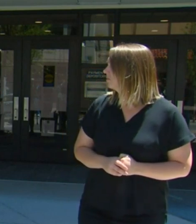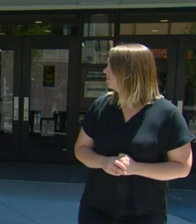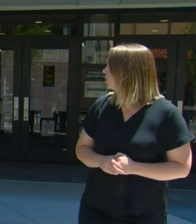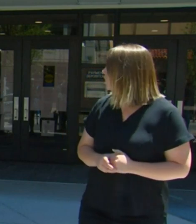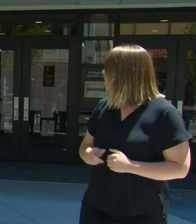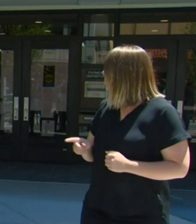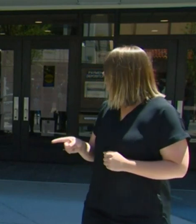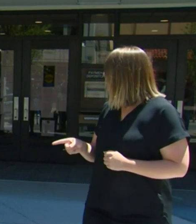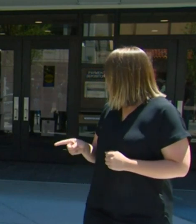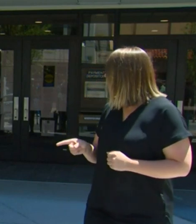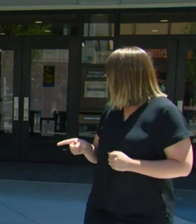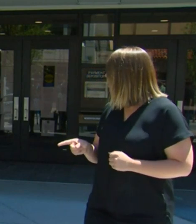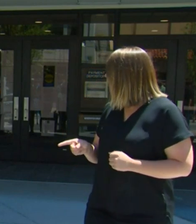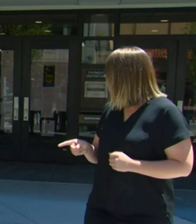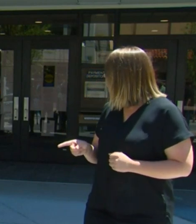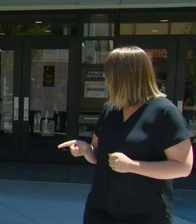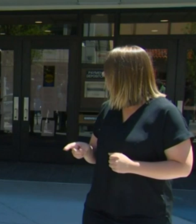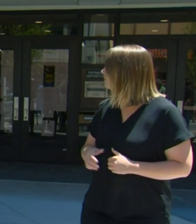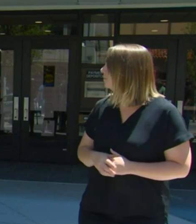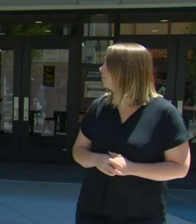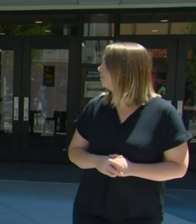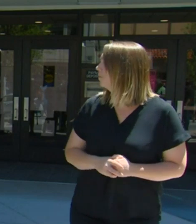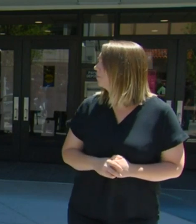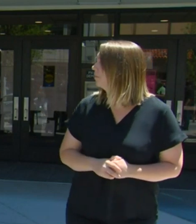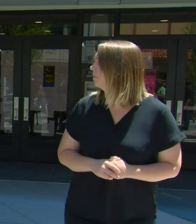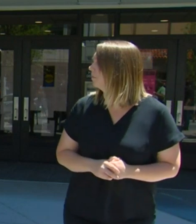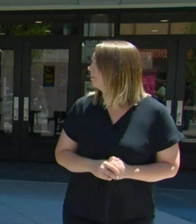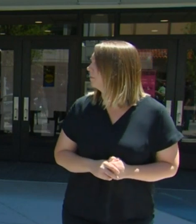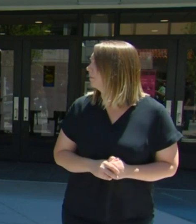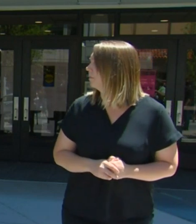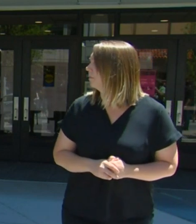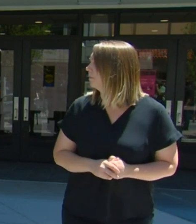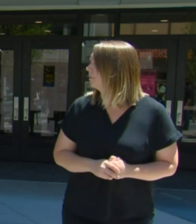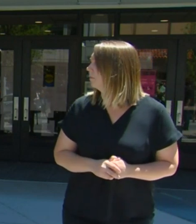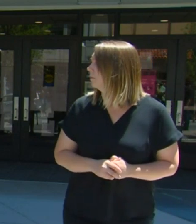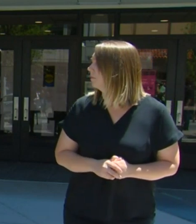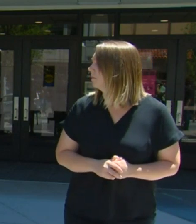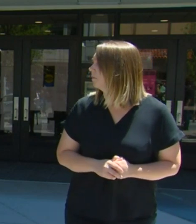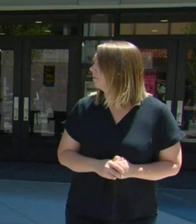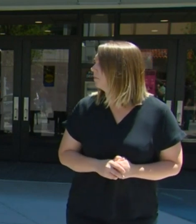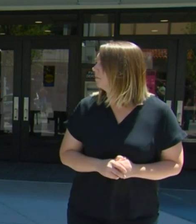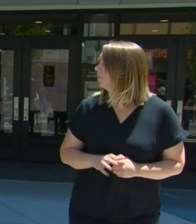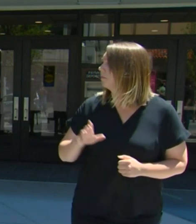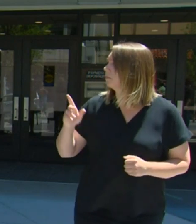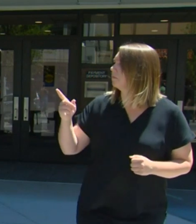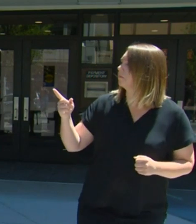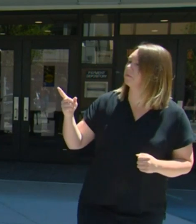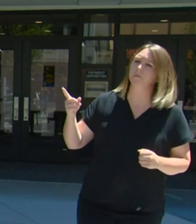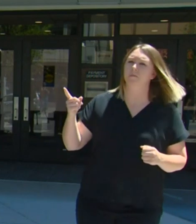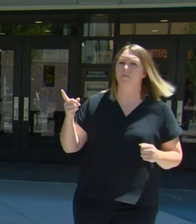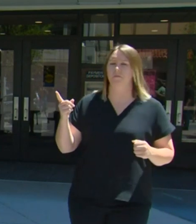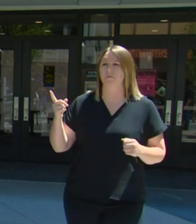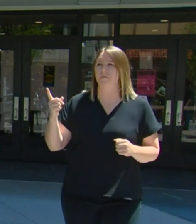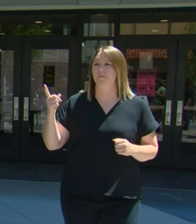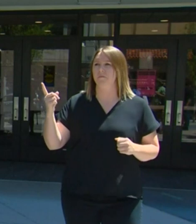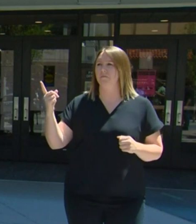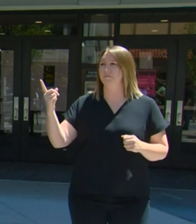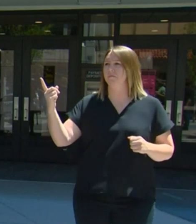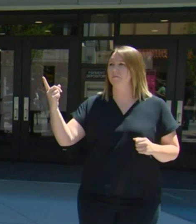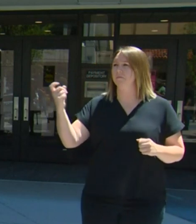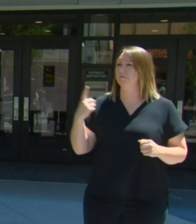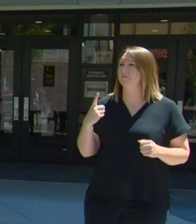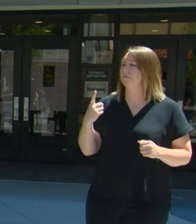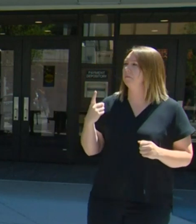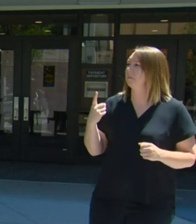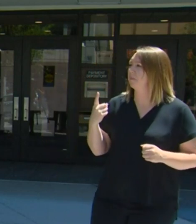and arming themselves? seems really extra dangerous at this time. What's your thoughts on that? Sure. I've been